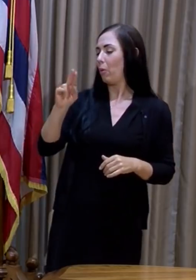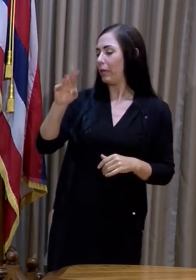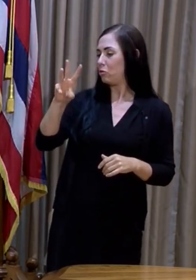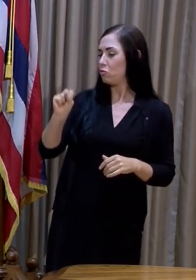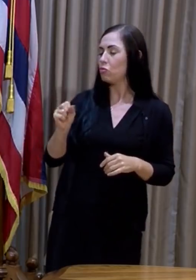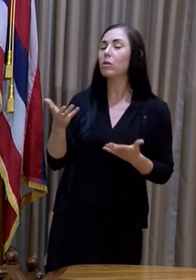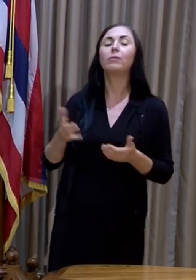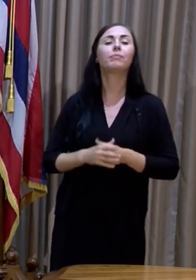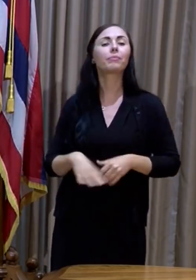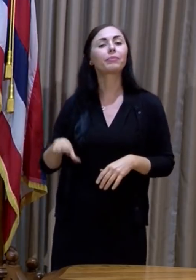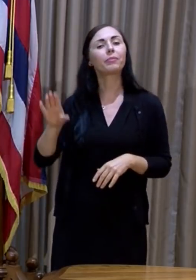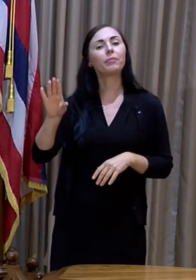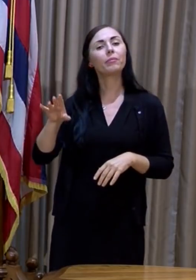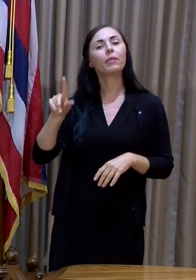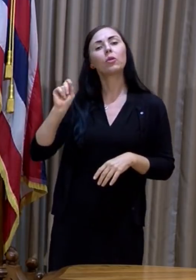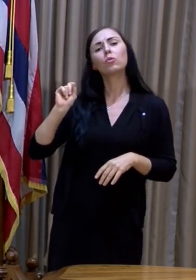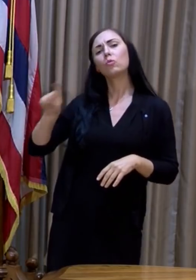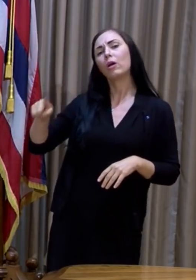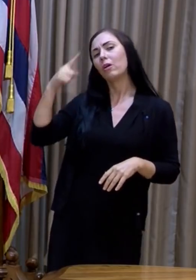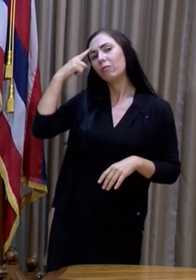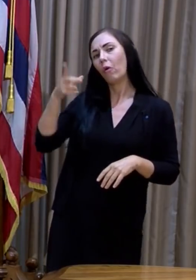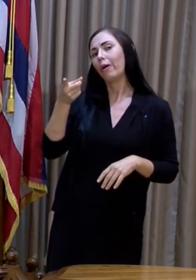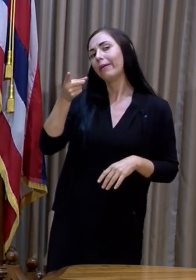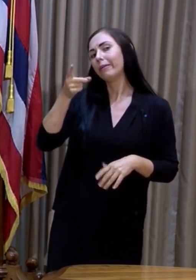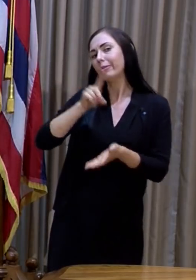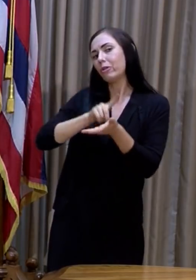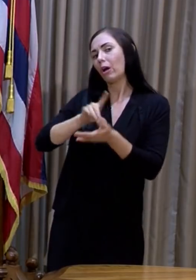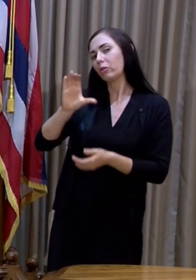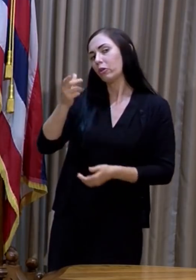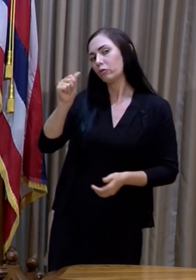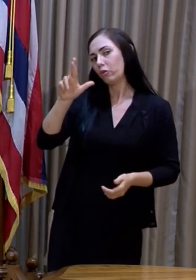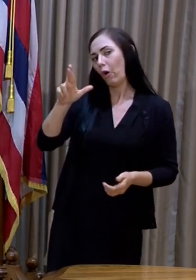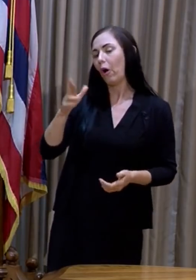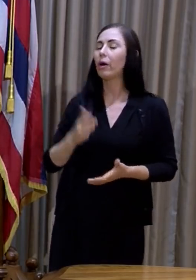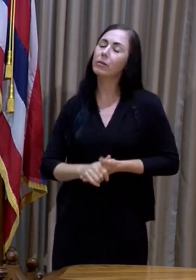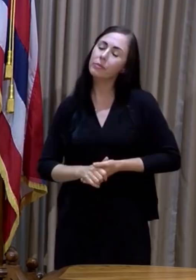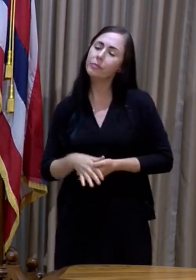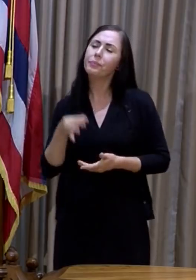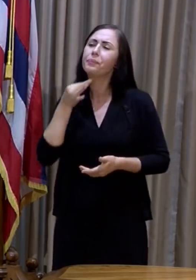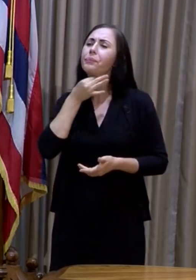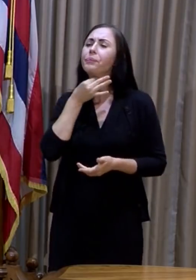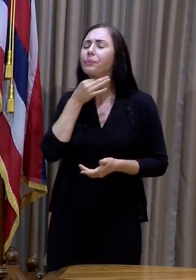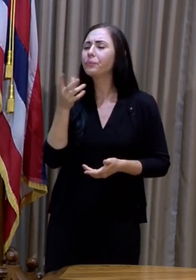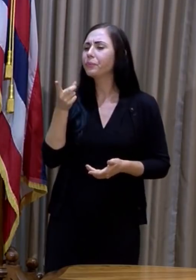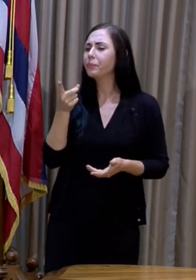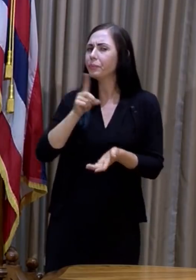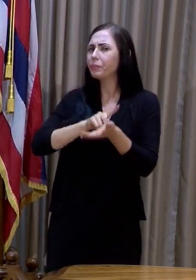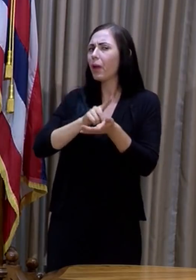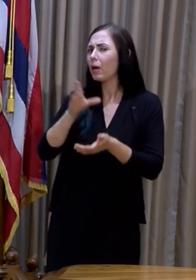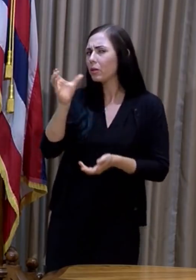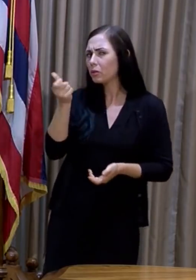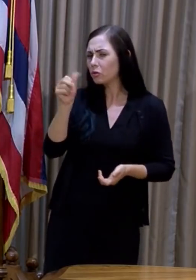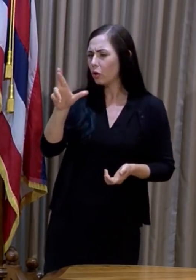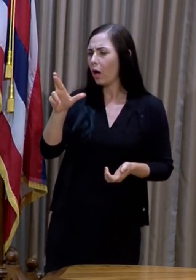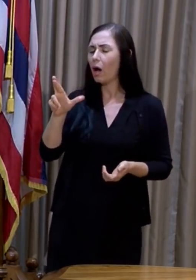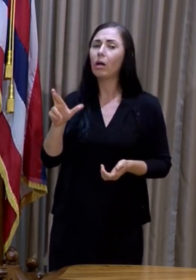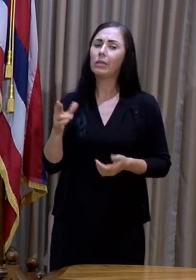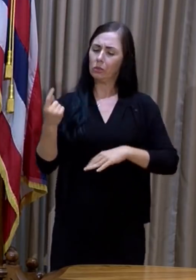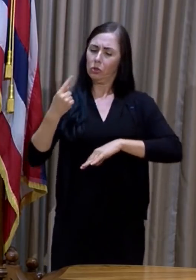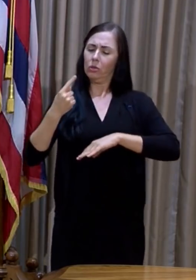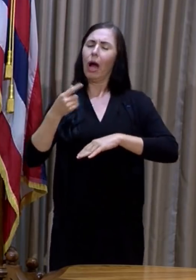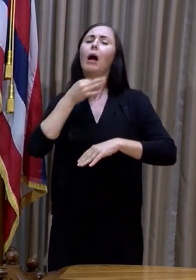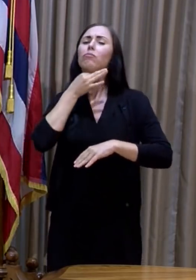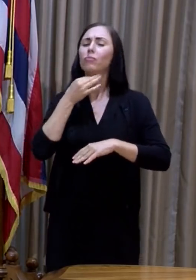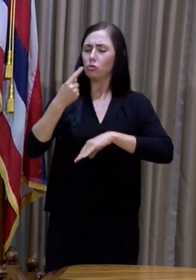Hi. This is for Dr. Char. Dr. Char, do you think today's FDA